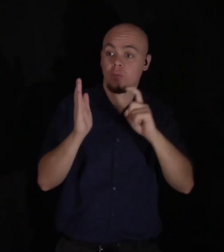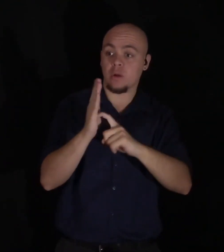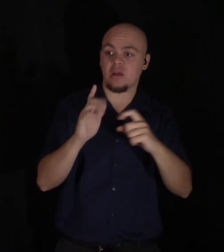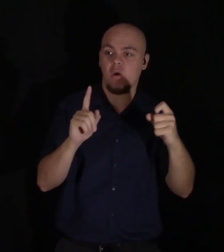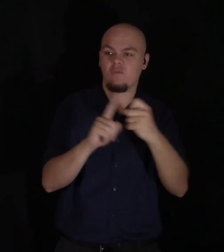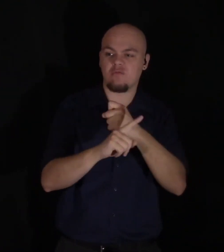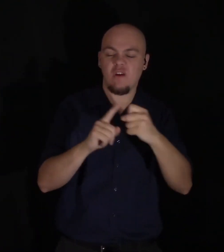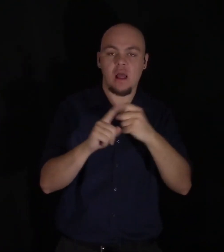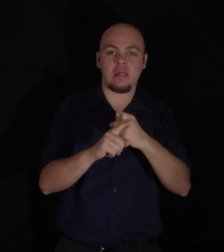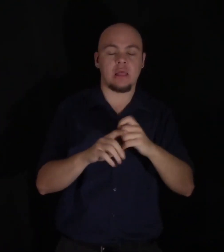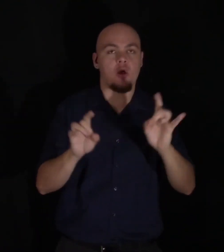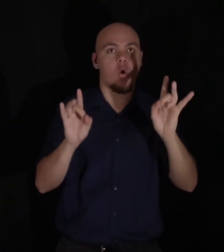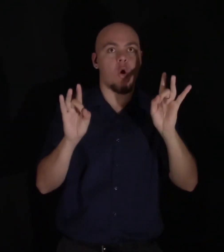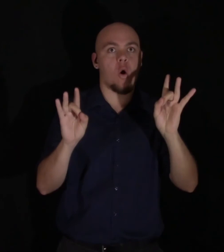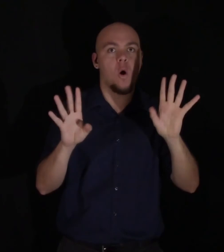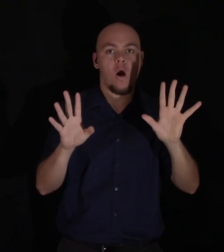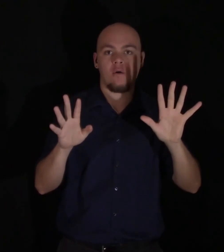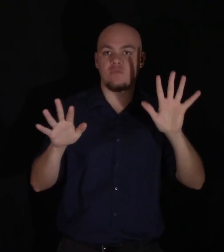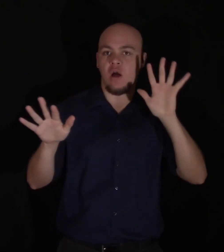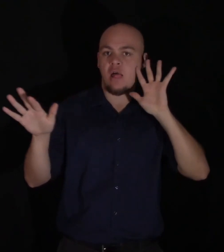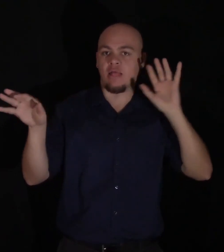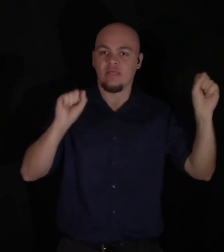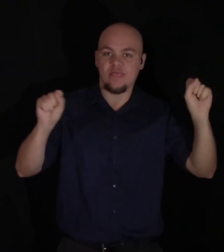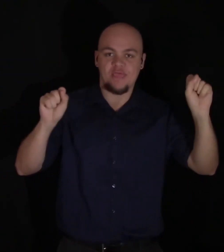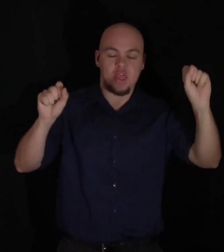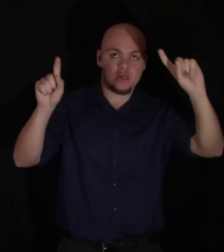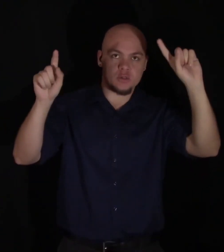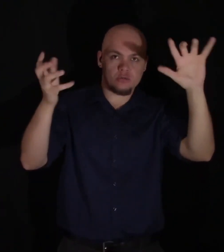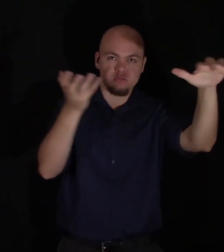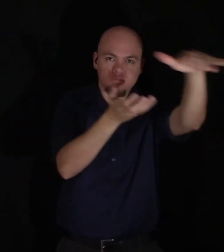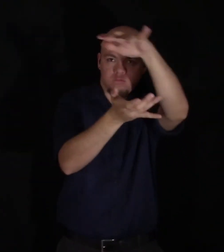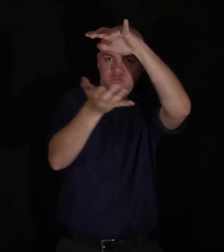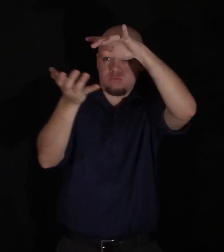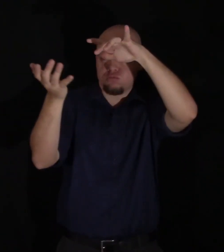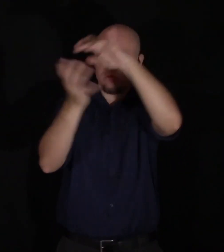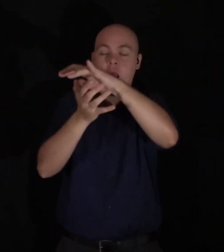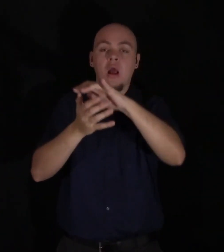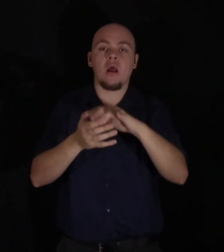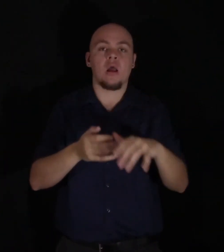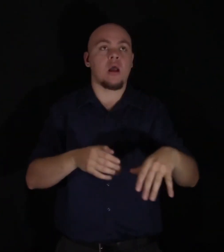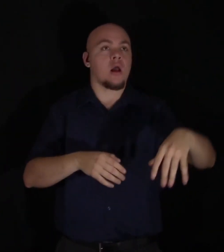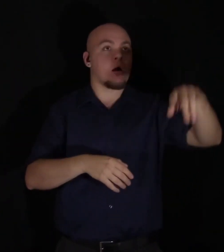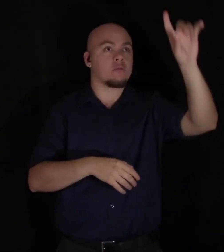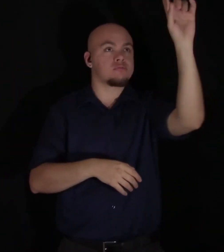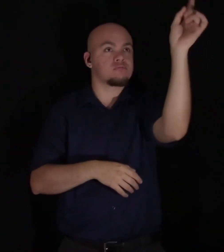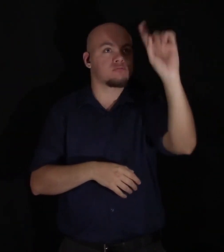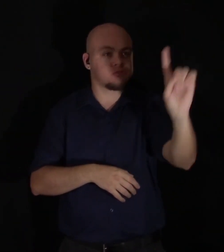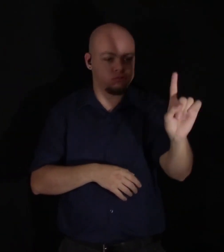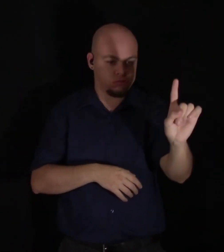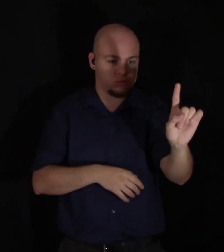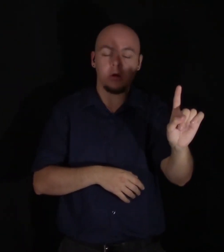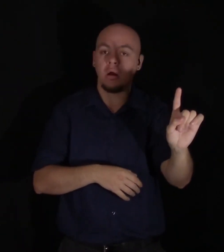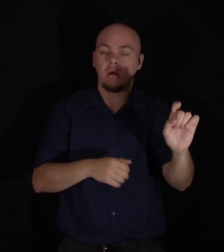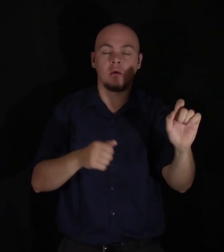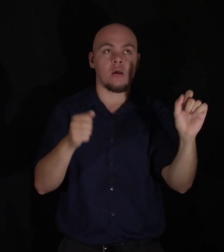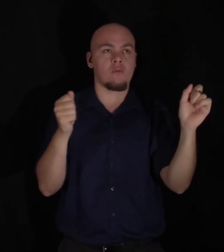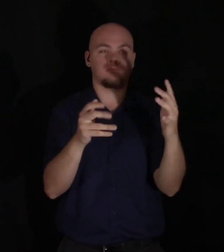It advanced from behind the mountains of Jura, and the thunder burst at once with frightful loudness from various